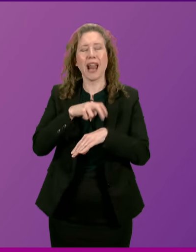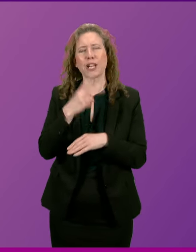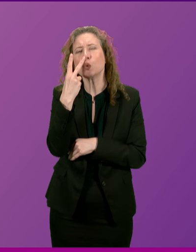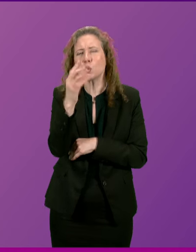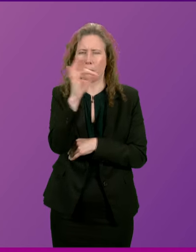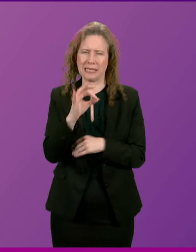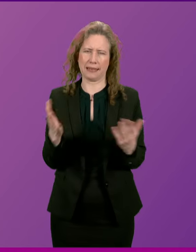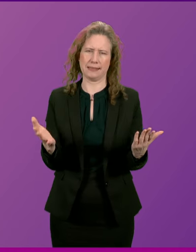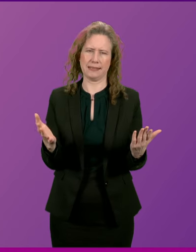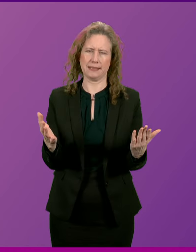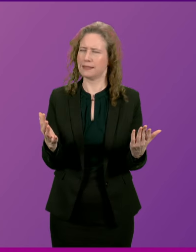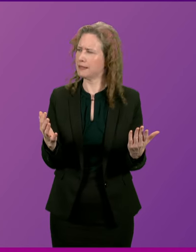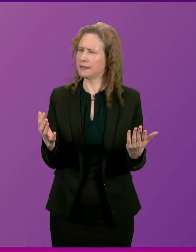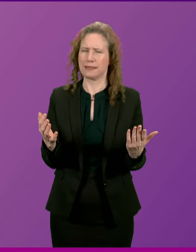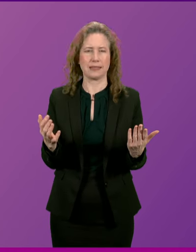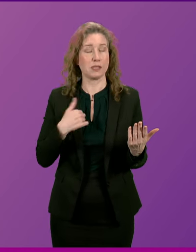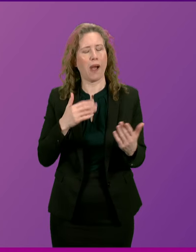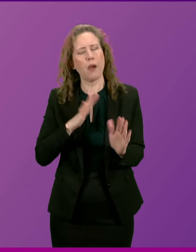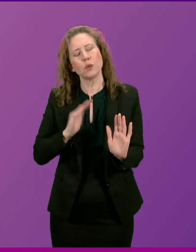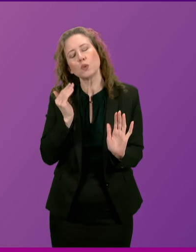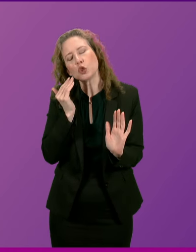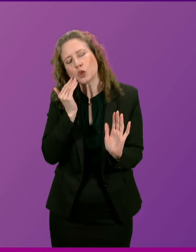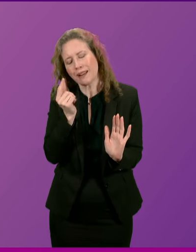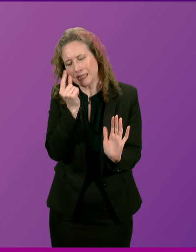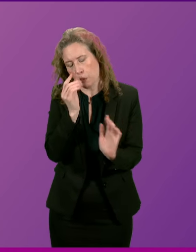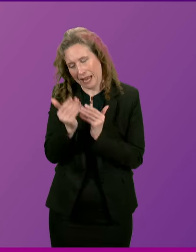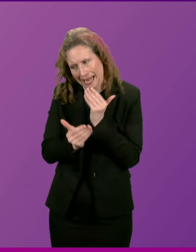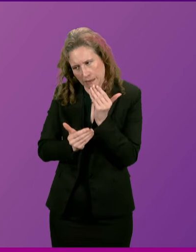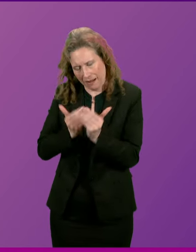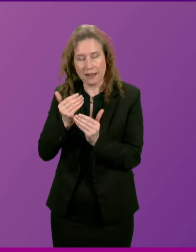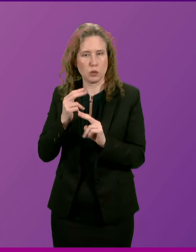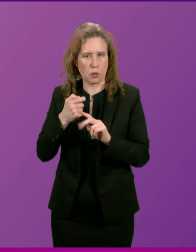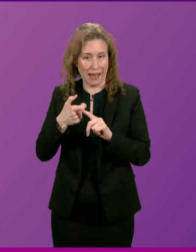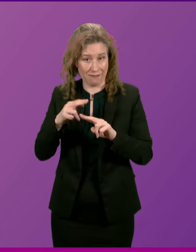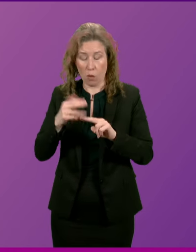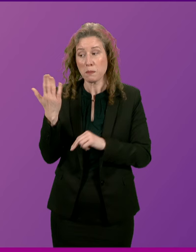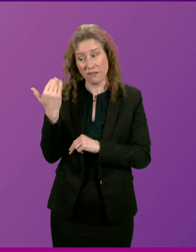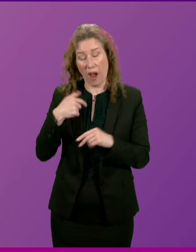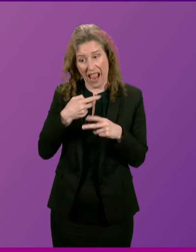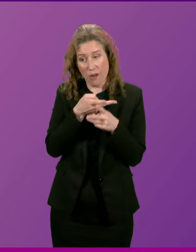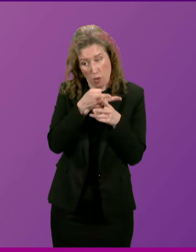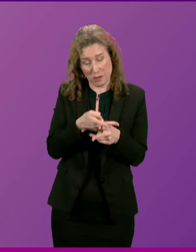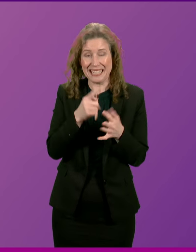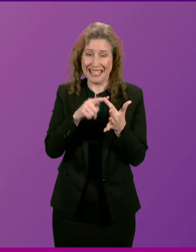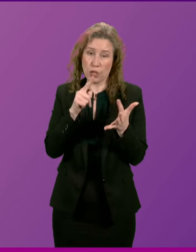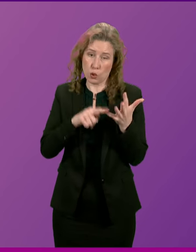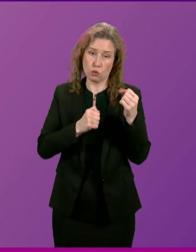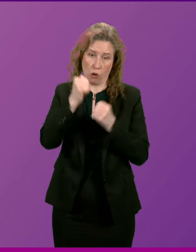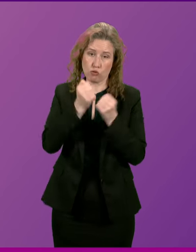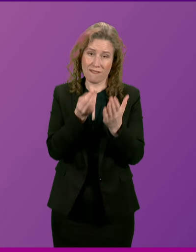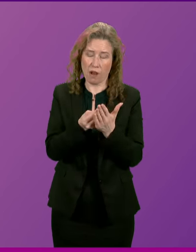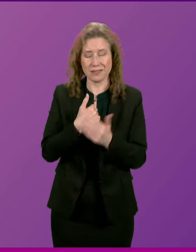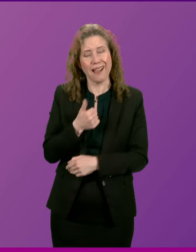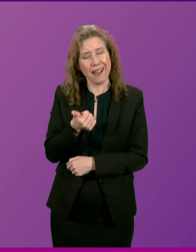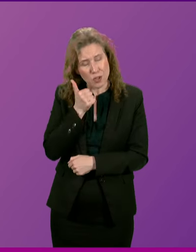2%. Can I gently as possible tell Kate Forbes that I used to oversee EU structural funds?